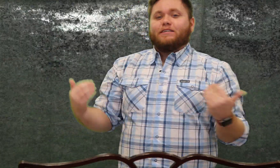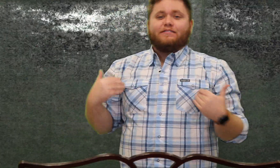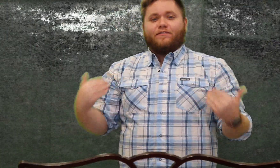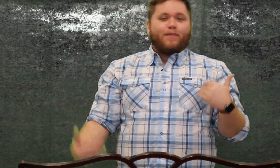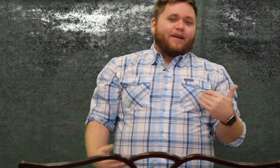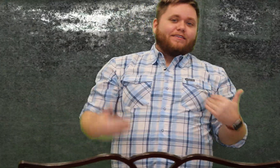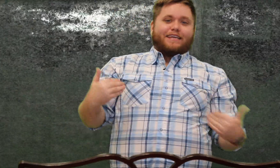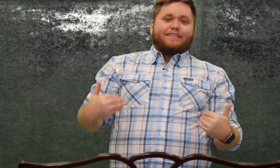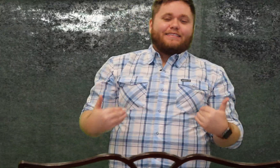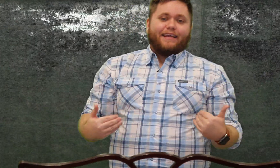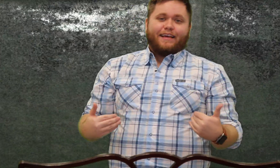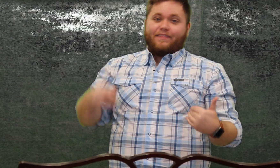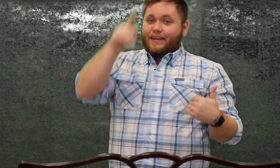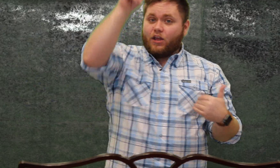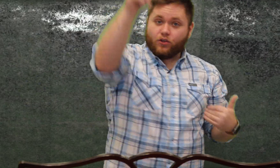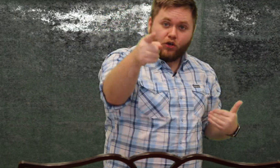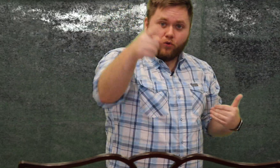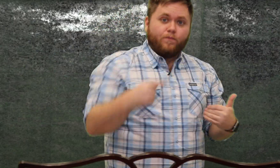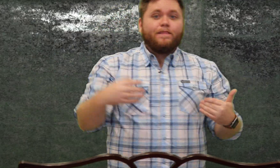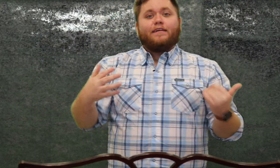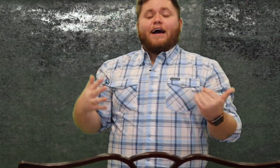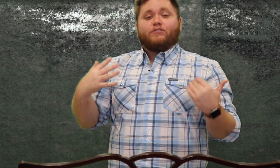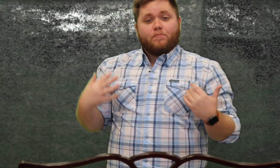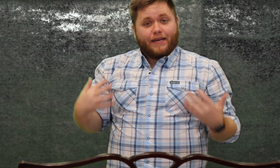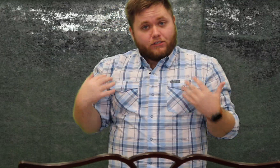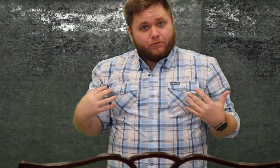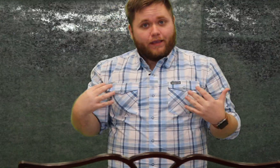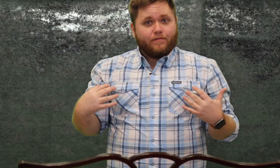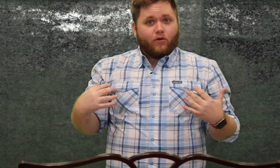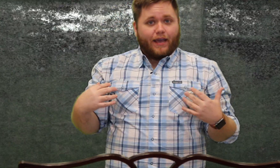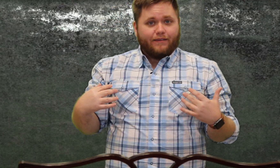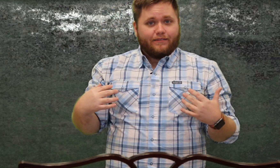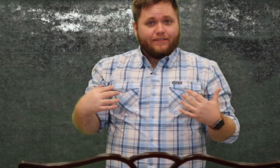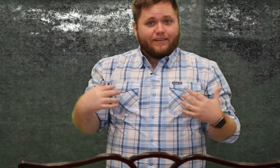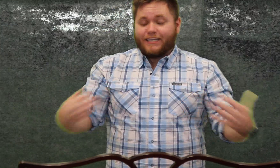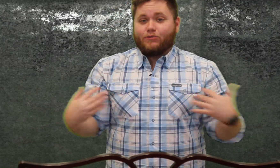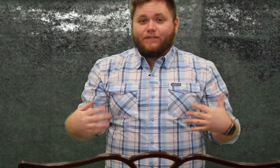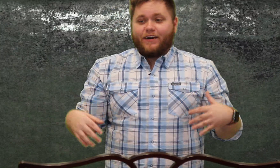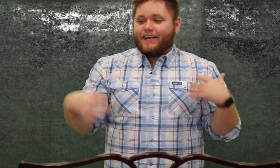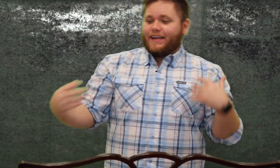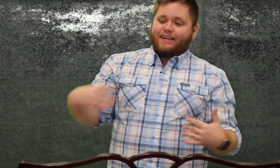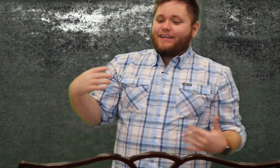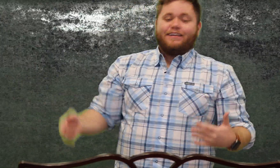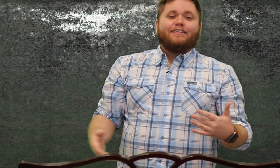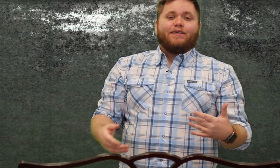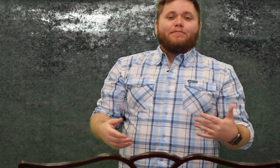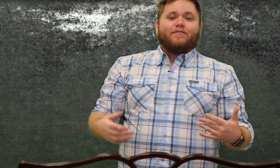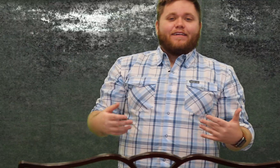bunch of different patterns and get to sing it and then you have to repeat it to me okay it's really fun we can be very